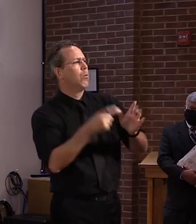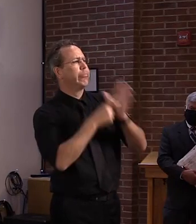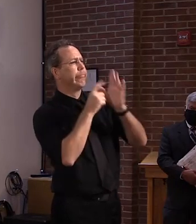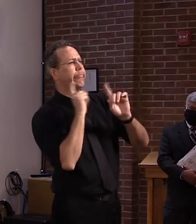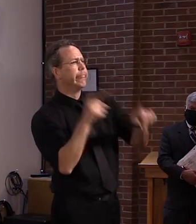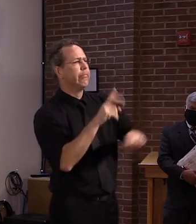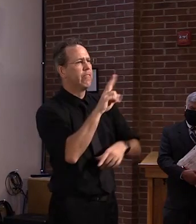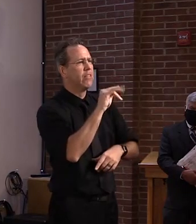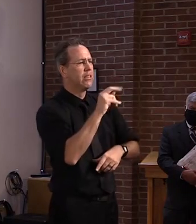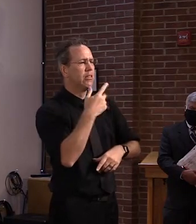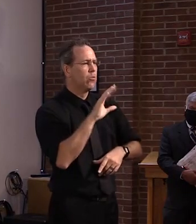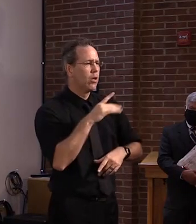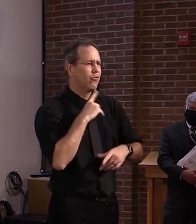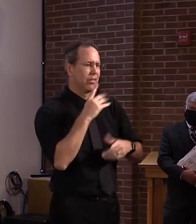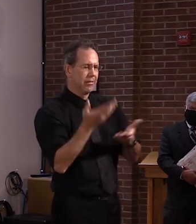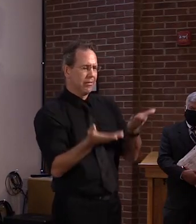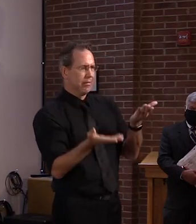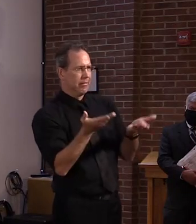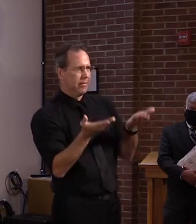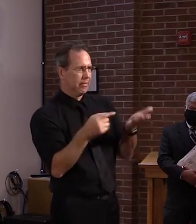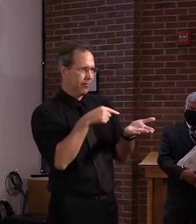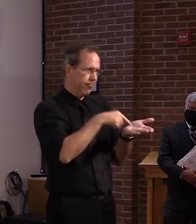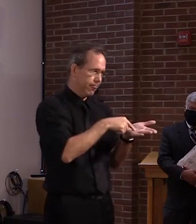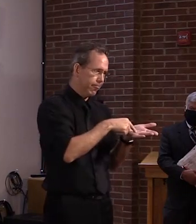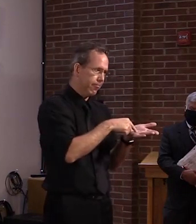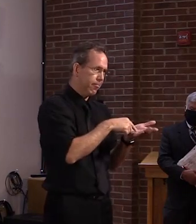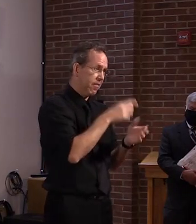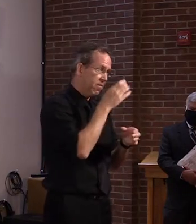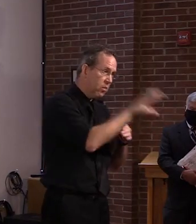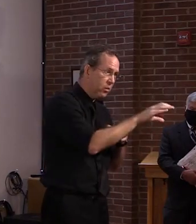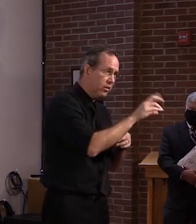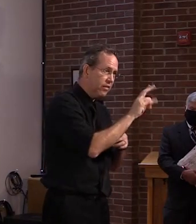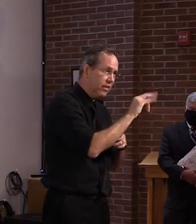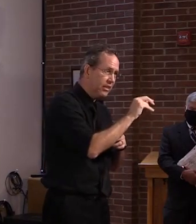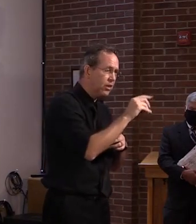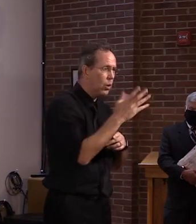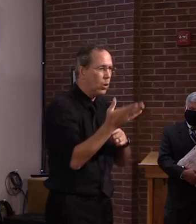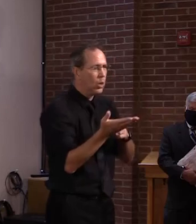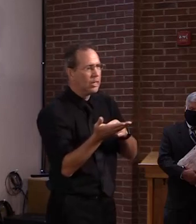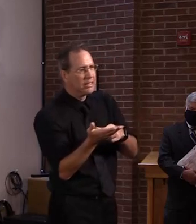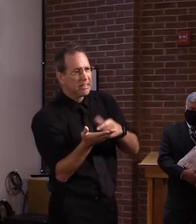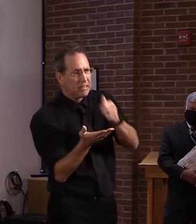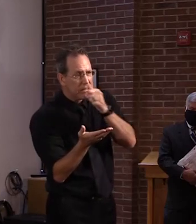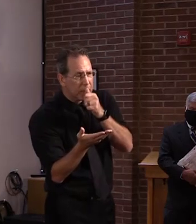answer just yet. But, stay tuned. Thank you.